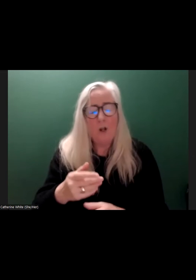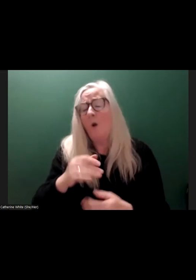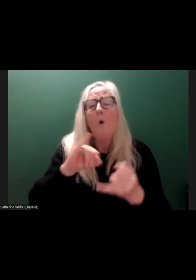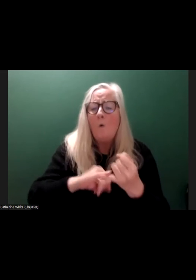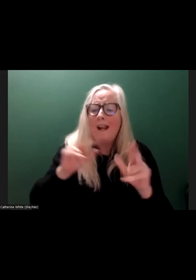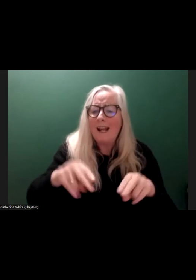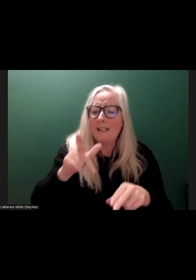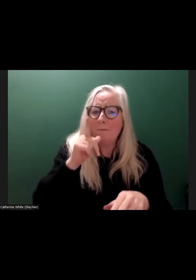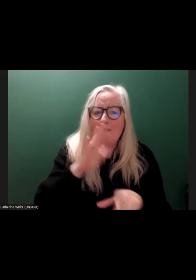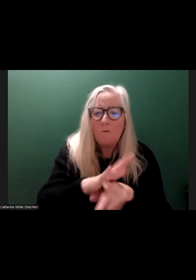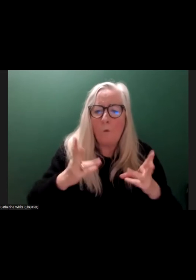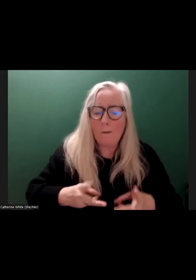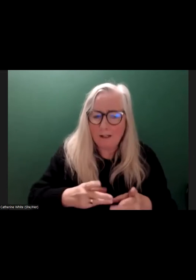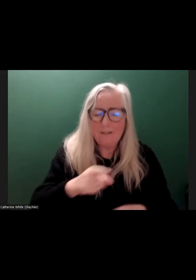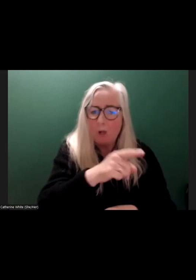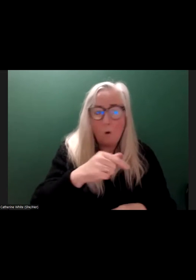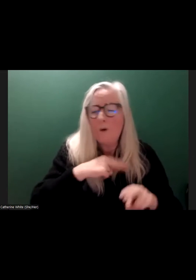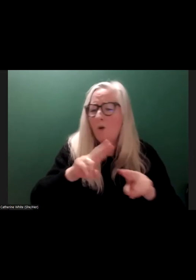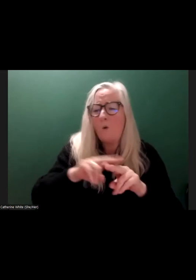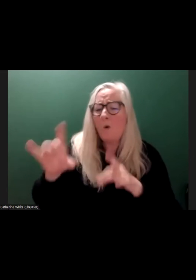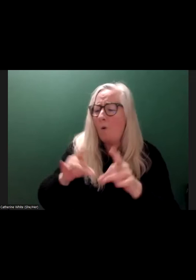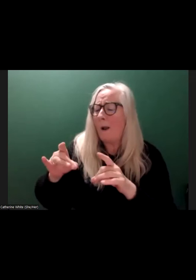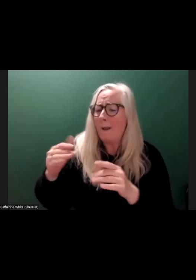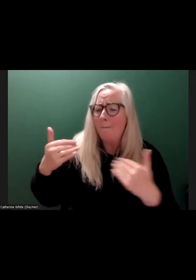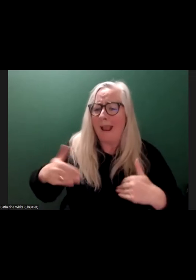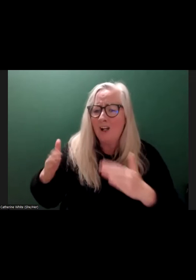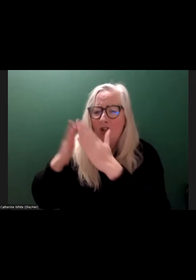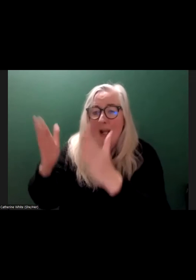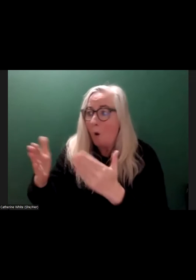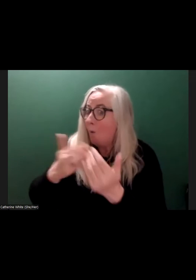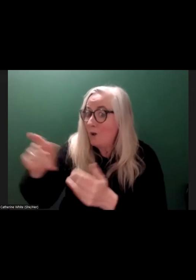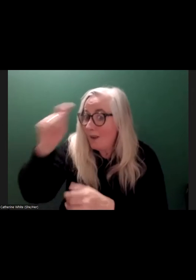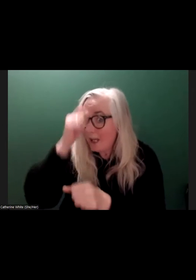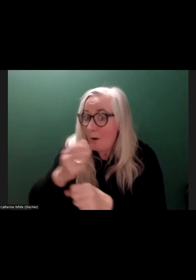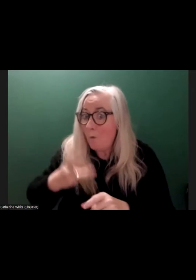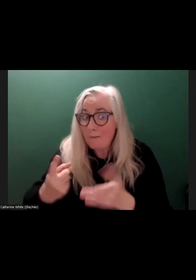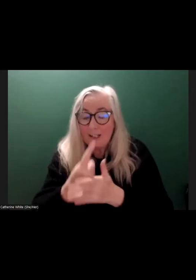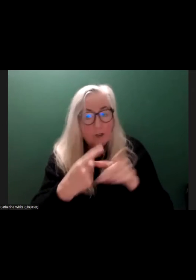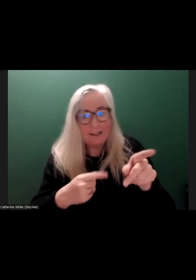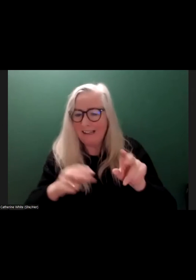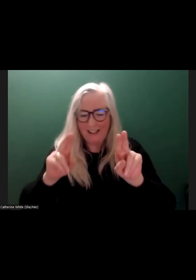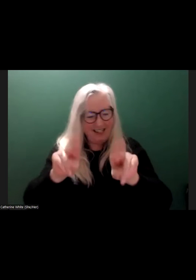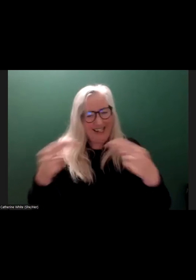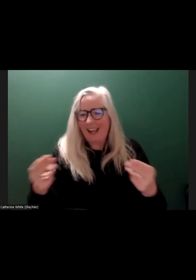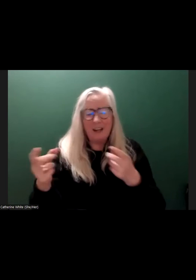women's groups are women. We don't go to men's sheds and say, come here lads, what do you think about women's? You would never do that. cannot do that.